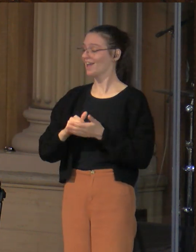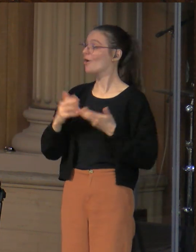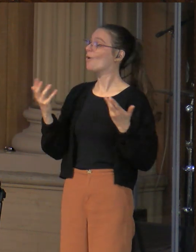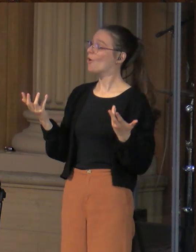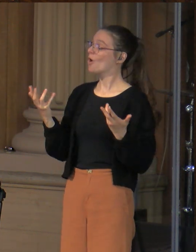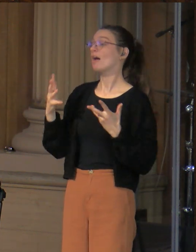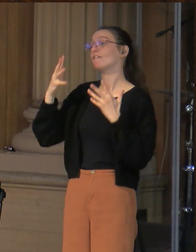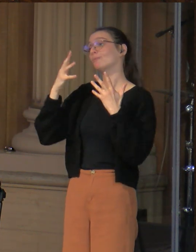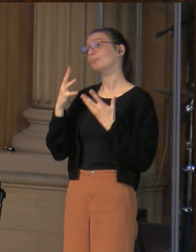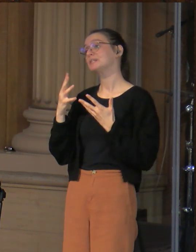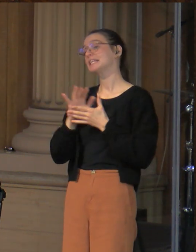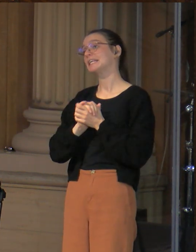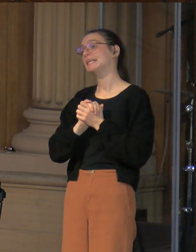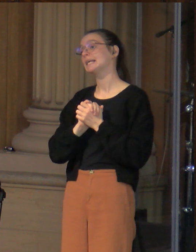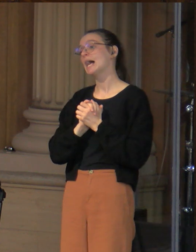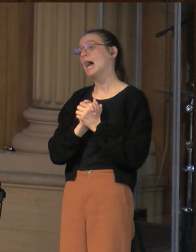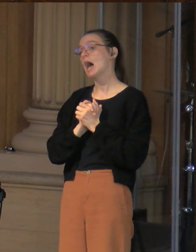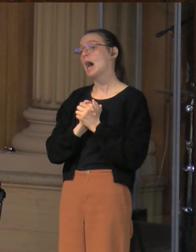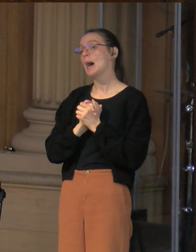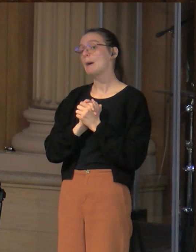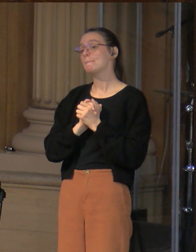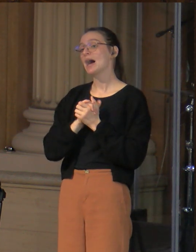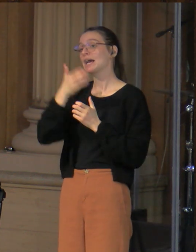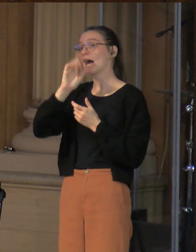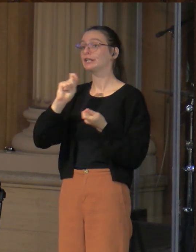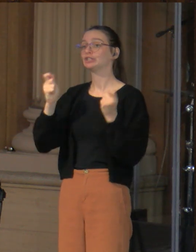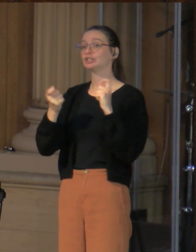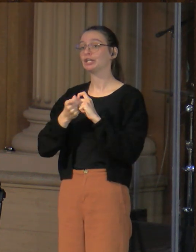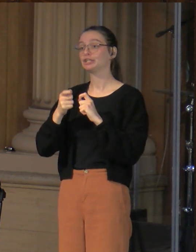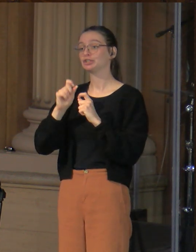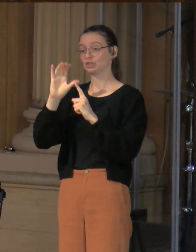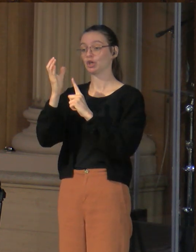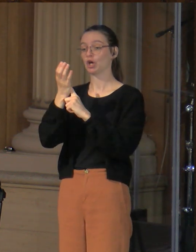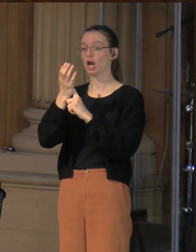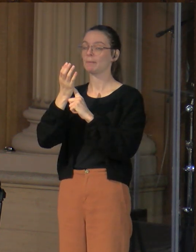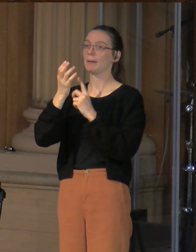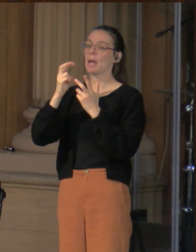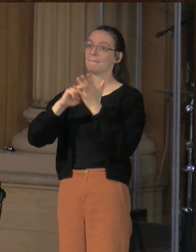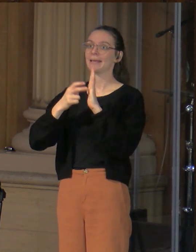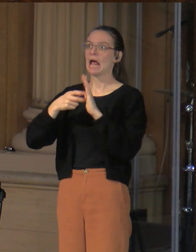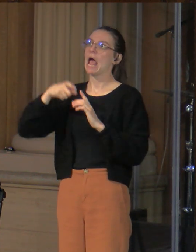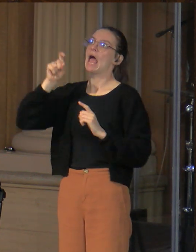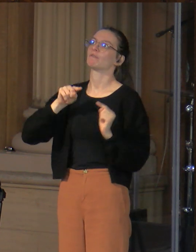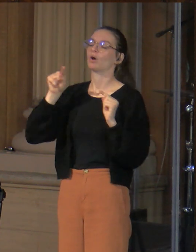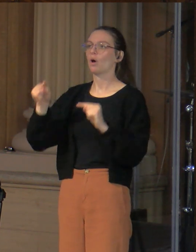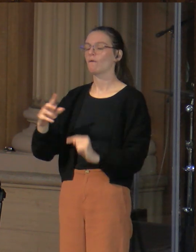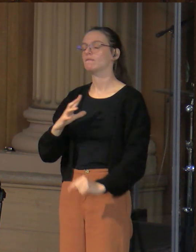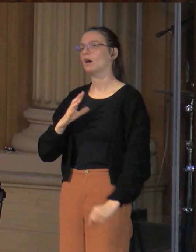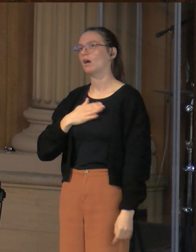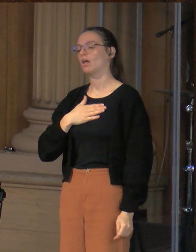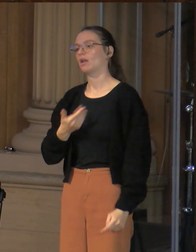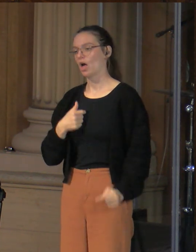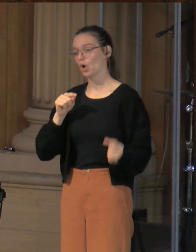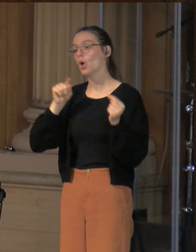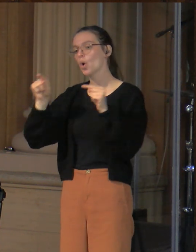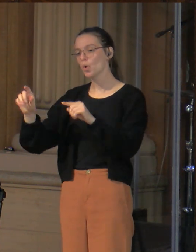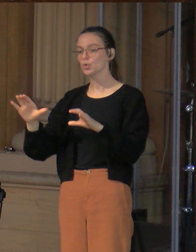unfortunately, God arranged the circumstances so that I have to go to the Ninevites, so I'll do it. I'm going to go and do my job minimally.